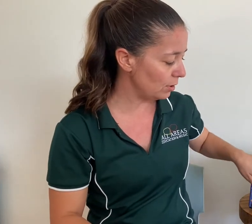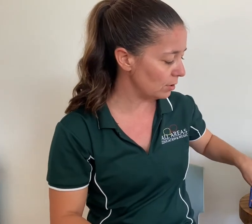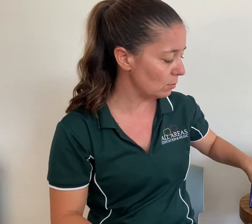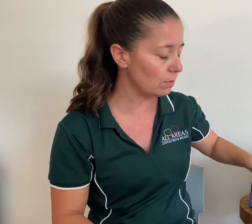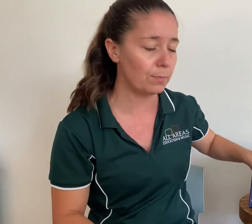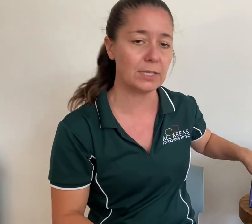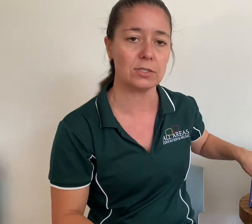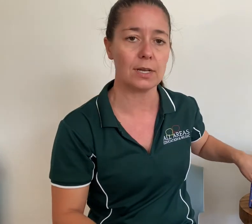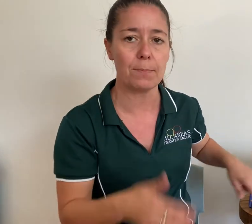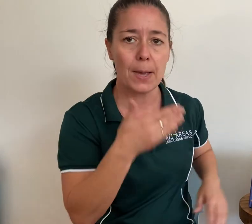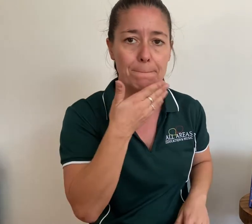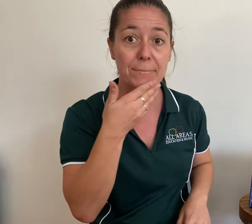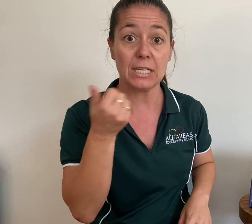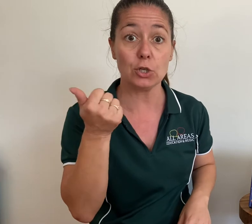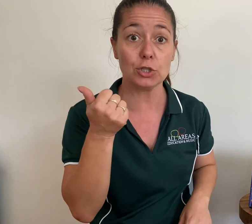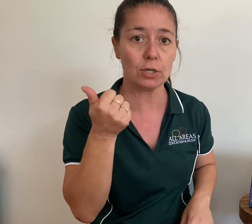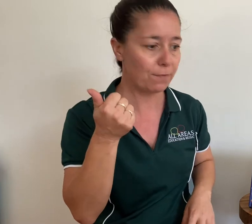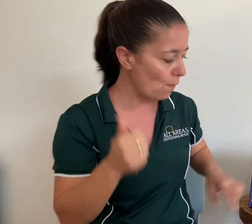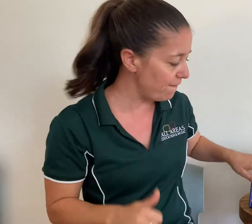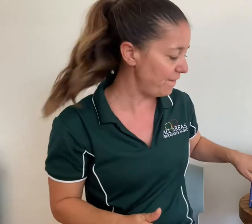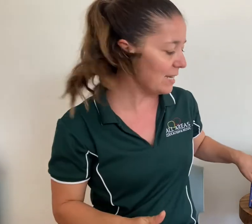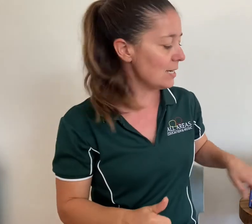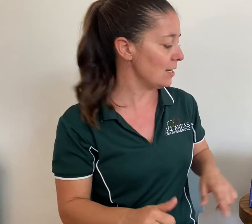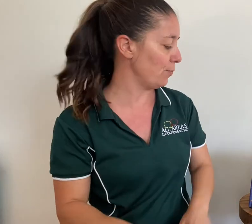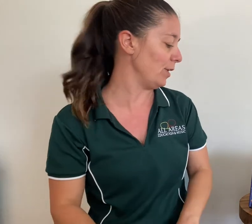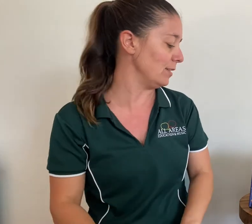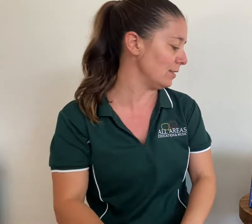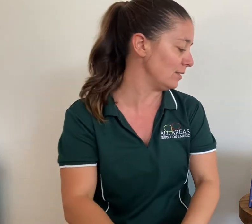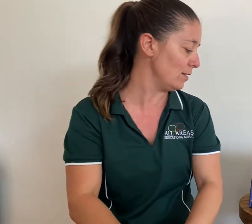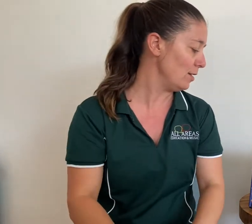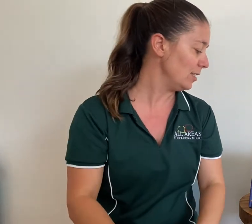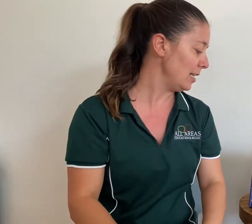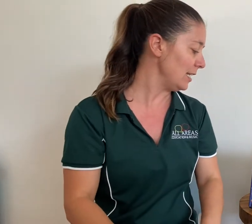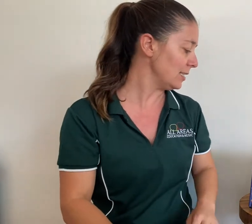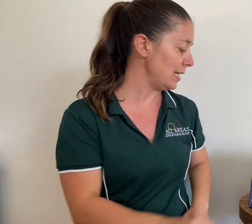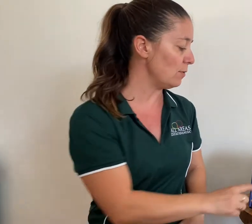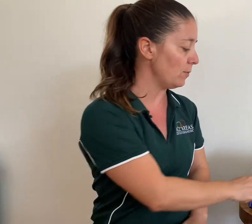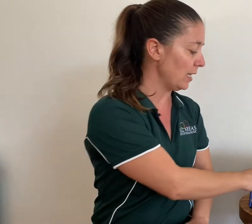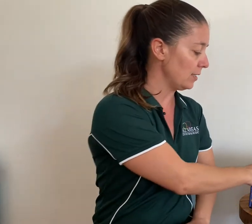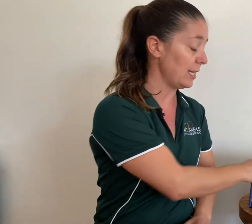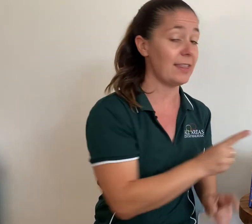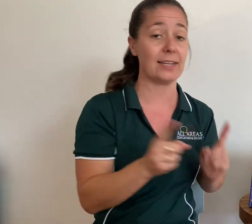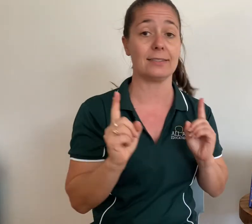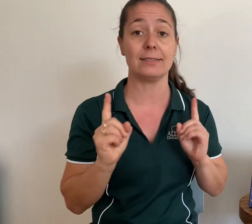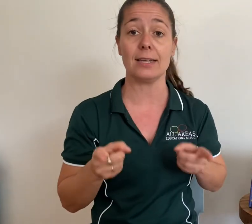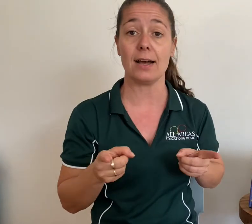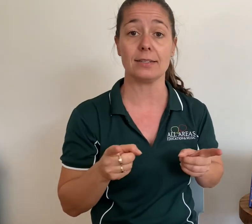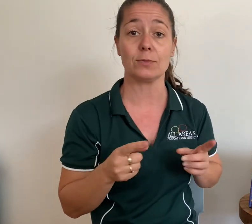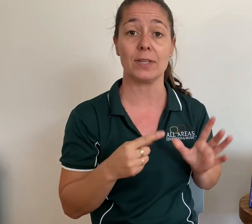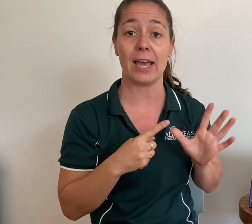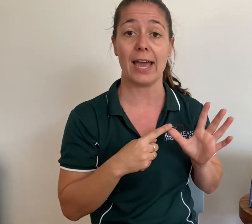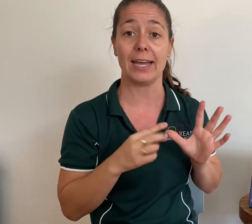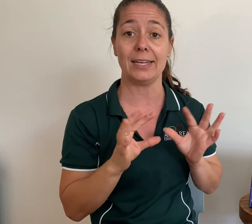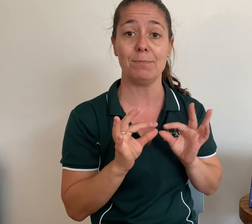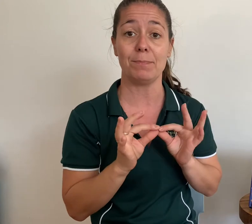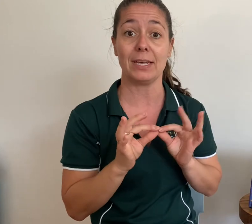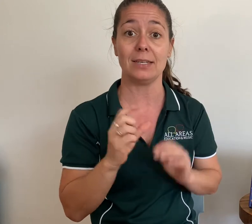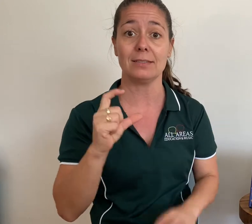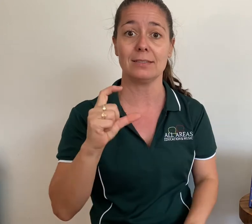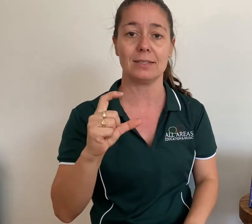so all the pictures are beautiful fingerprints. So let's see what we can see that starts with A, B, C.